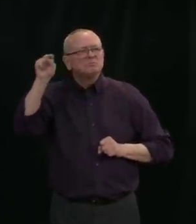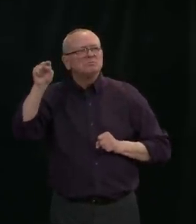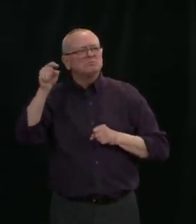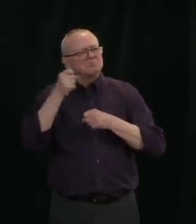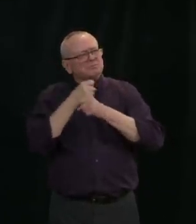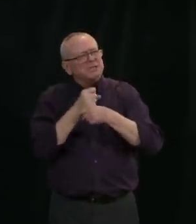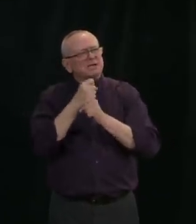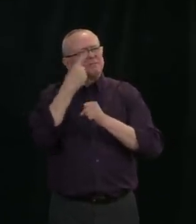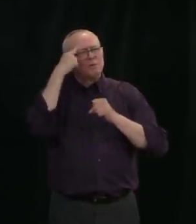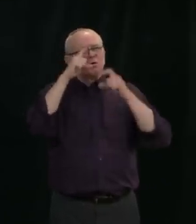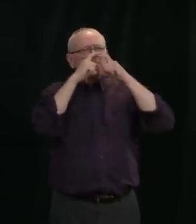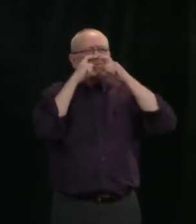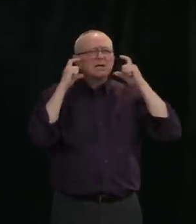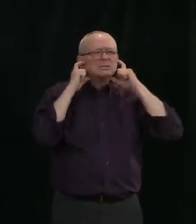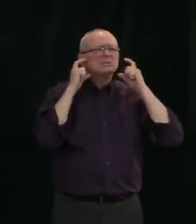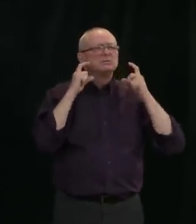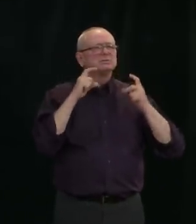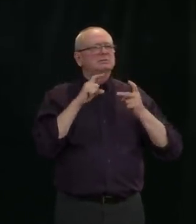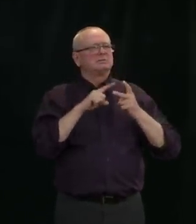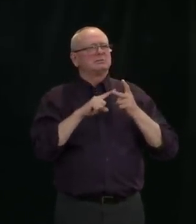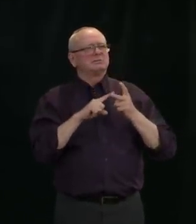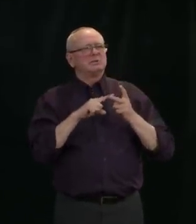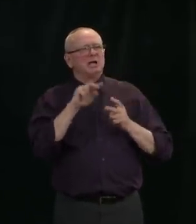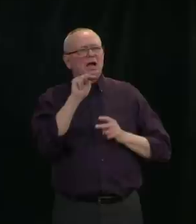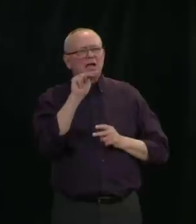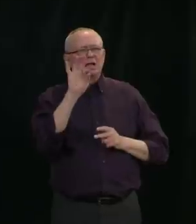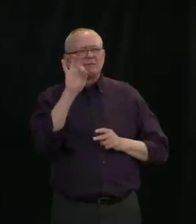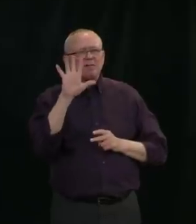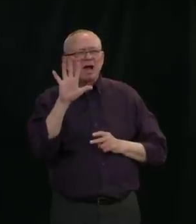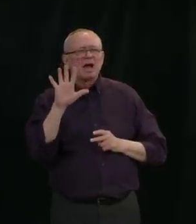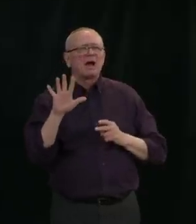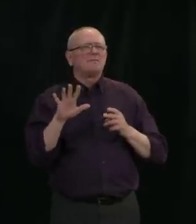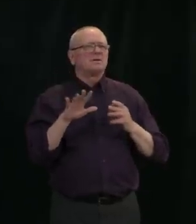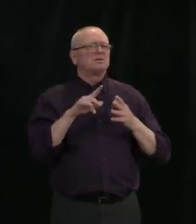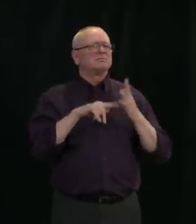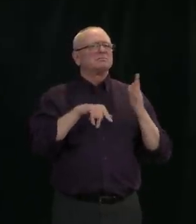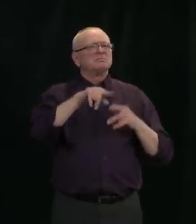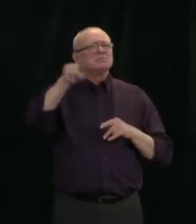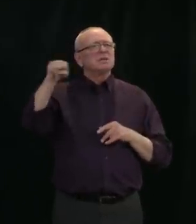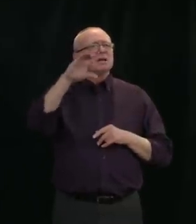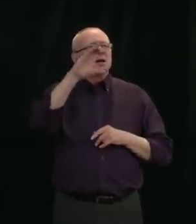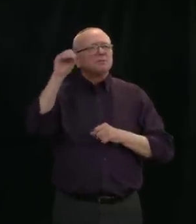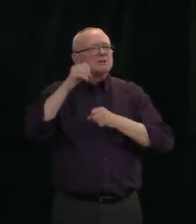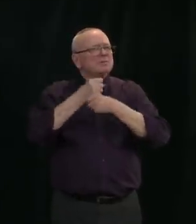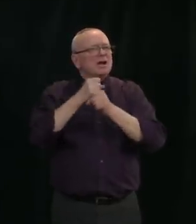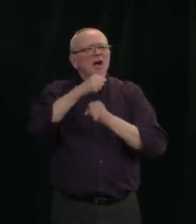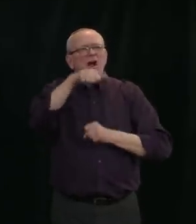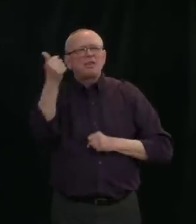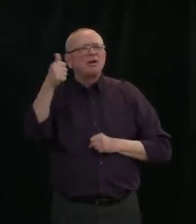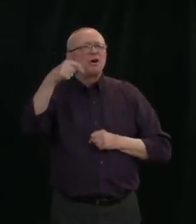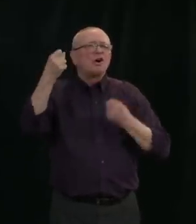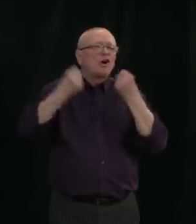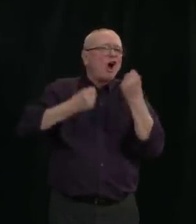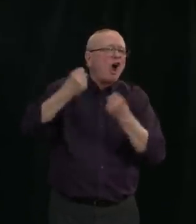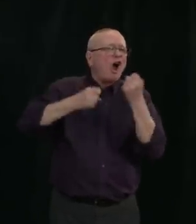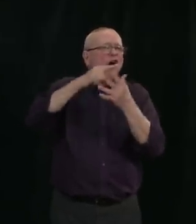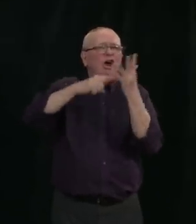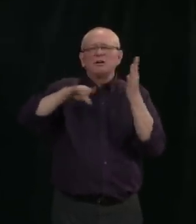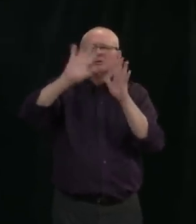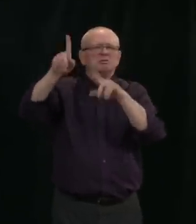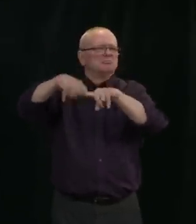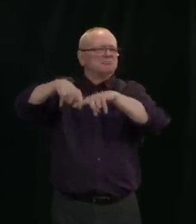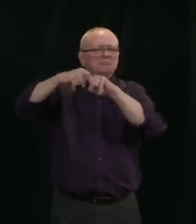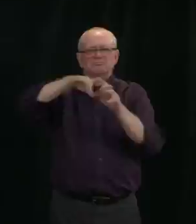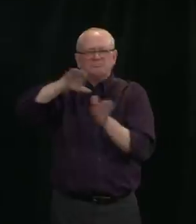our own domestic efforts here in Alberta. And I commit that to the extent